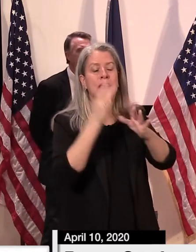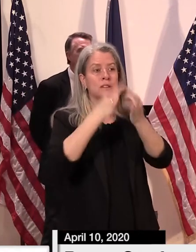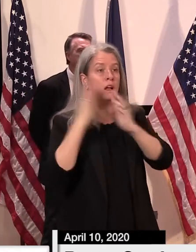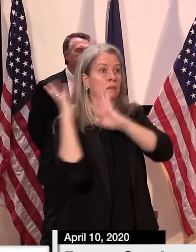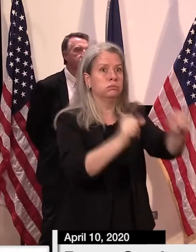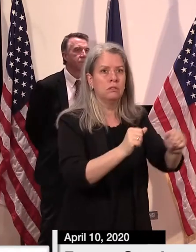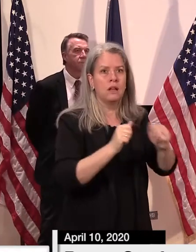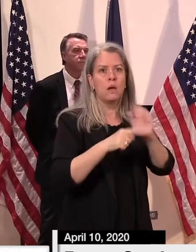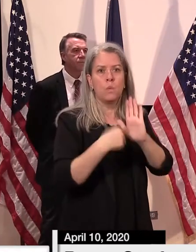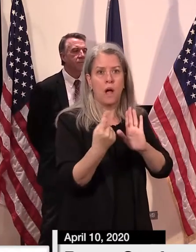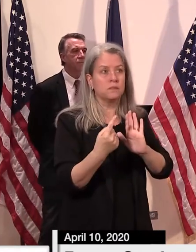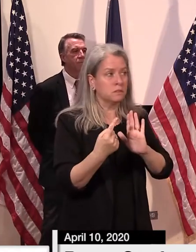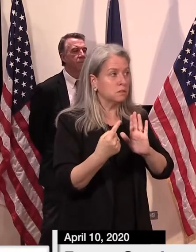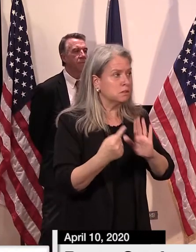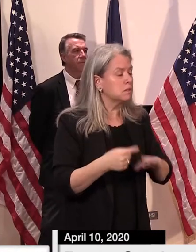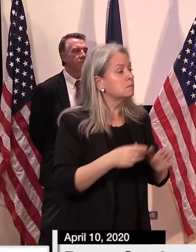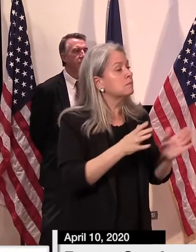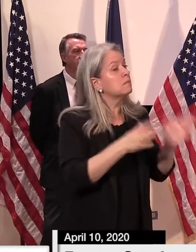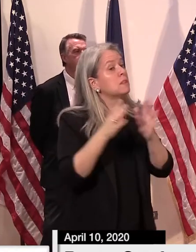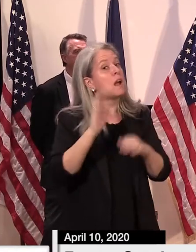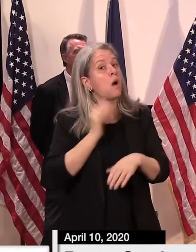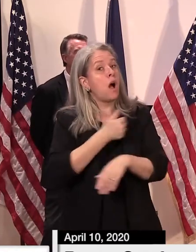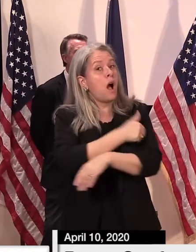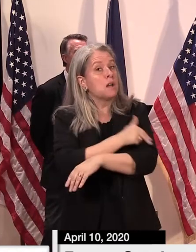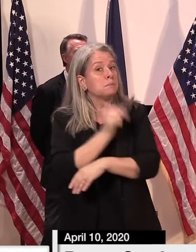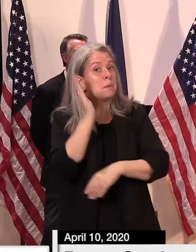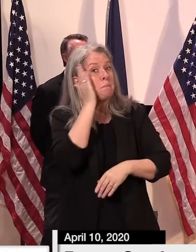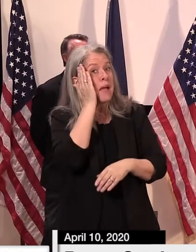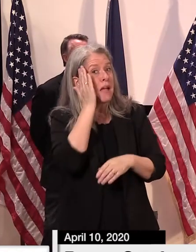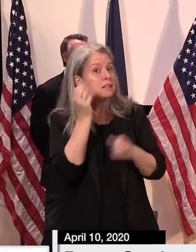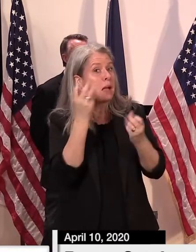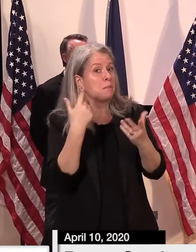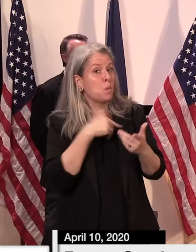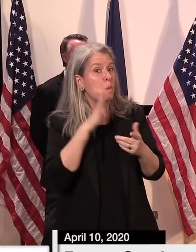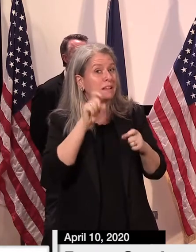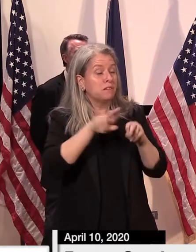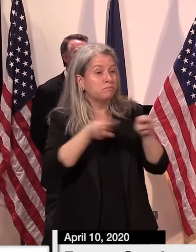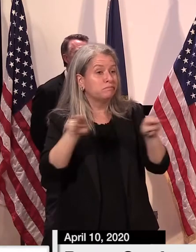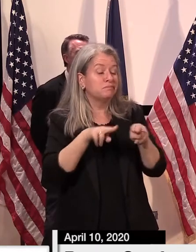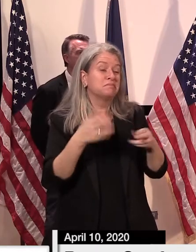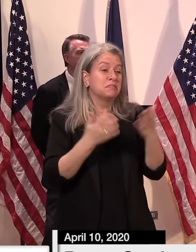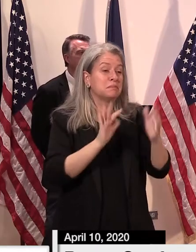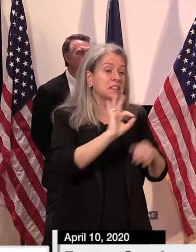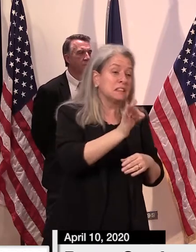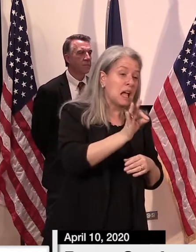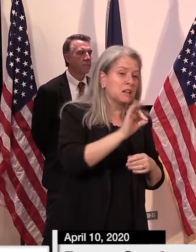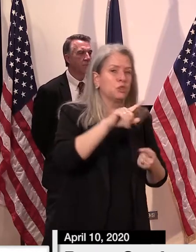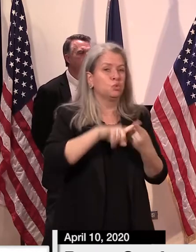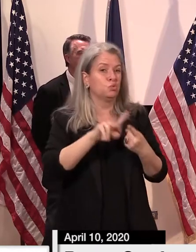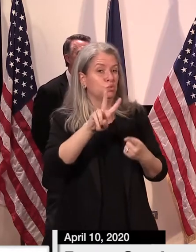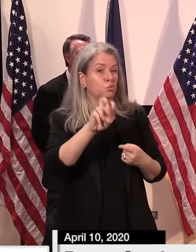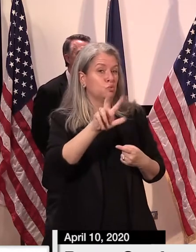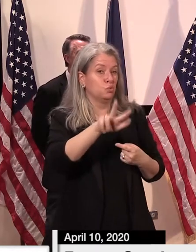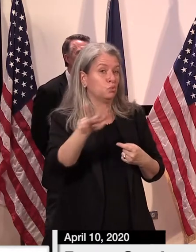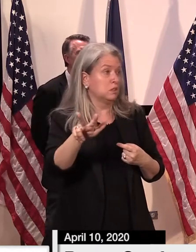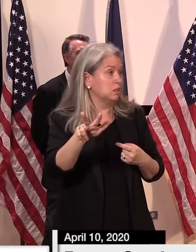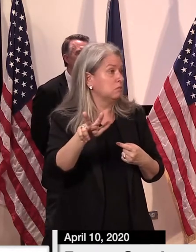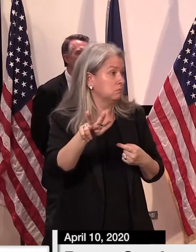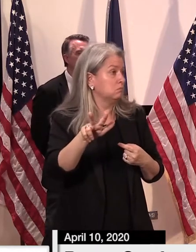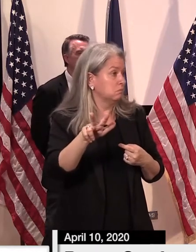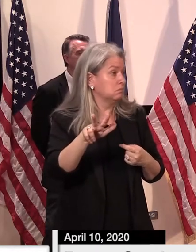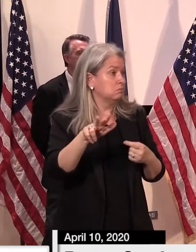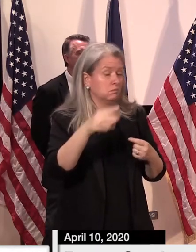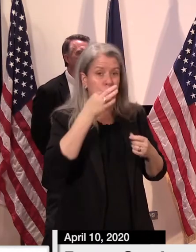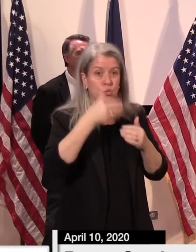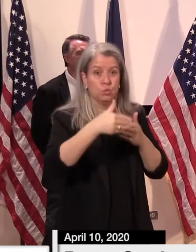we will see a demand for staffed hospital beds ranging between approximately 90 to 233 beds in